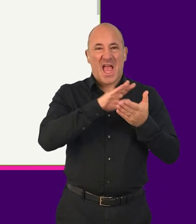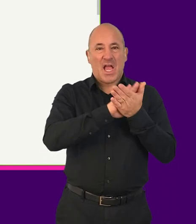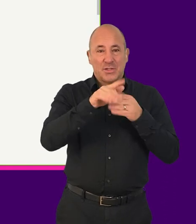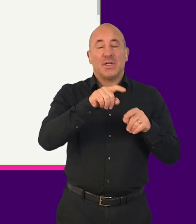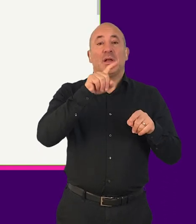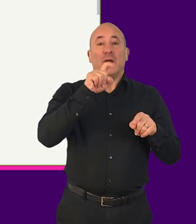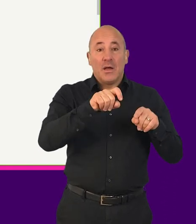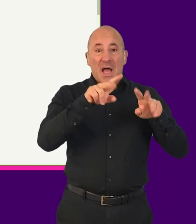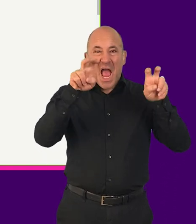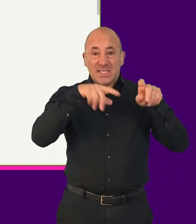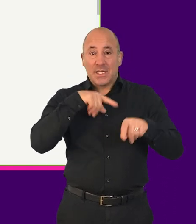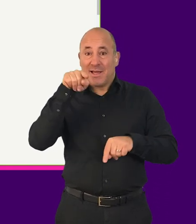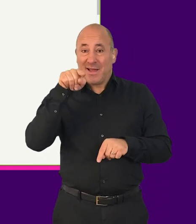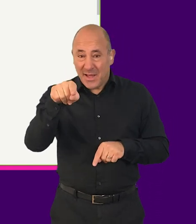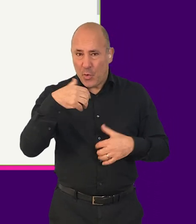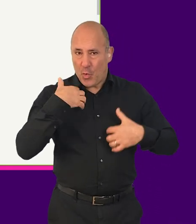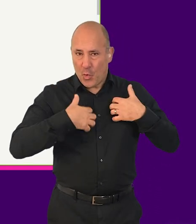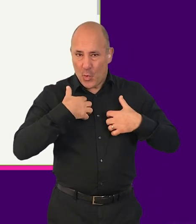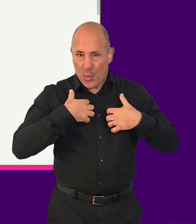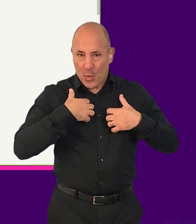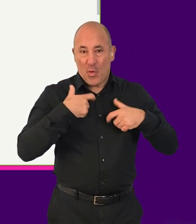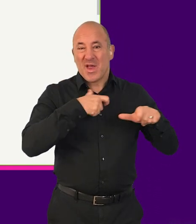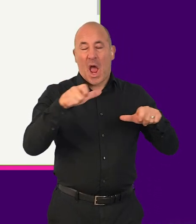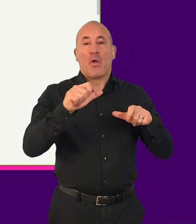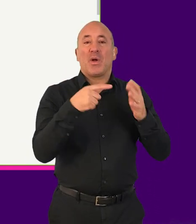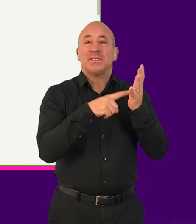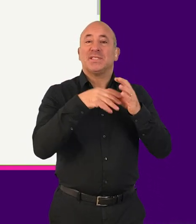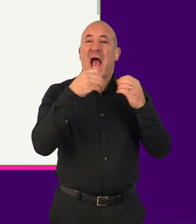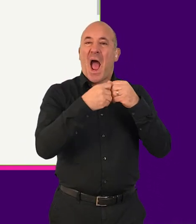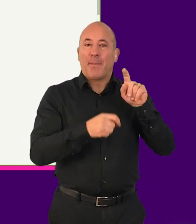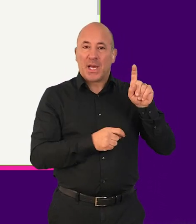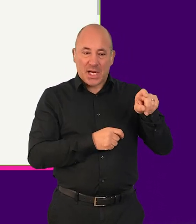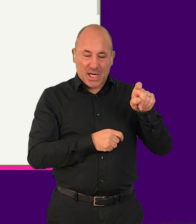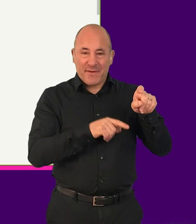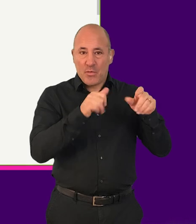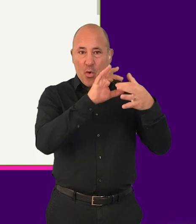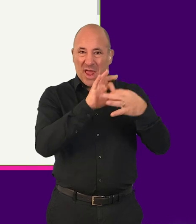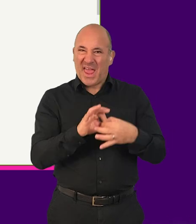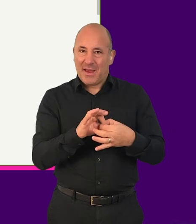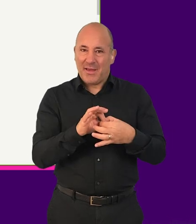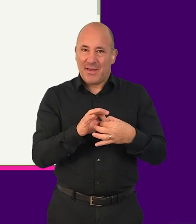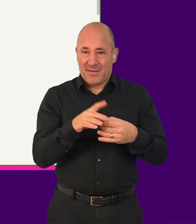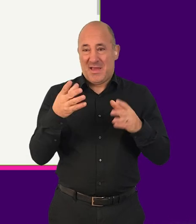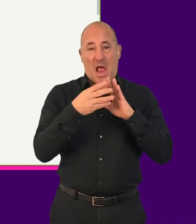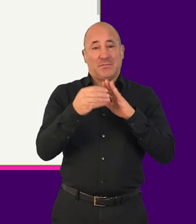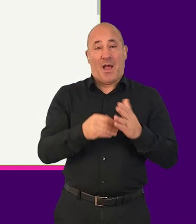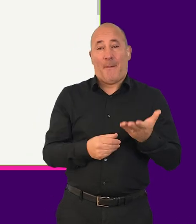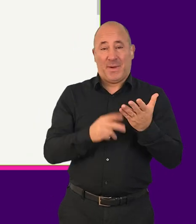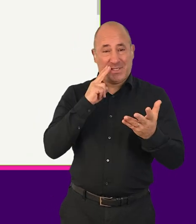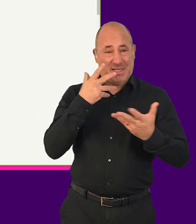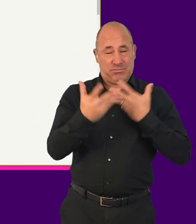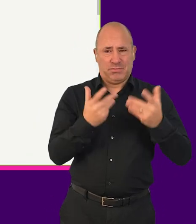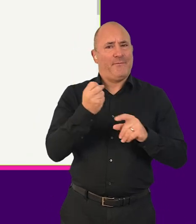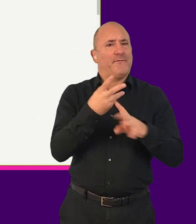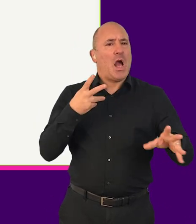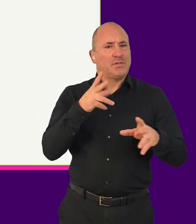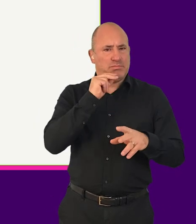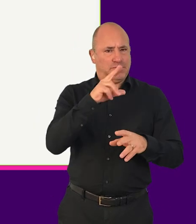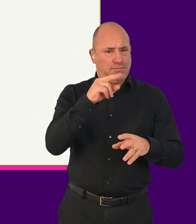interests us, we continue using the Tab key to reach the following link. Hello, we're Tetralogical heading level 1. News heading level